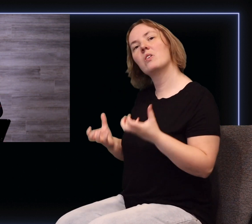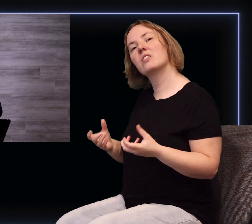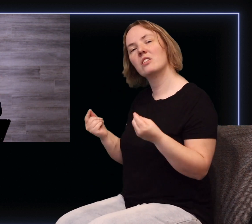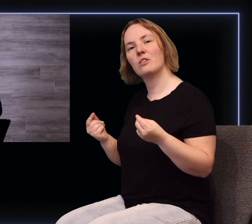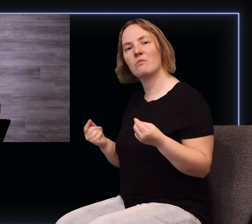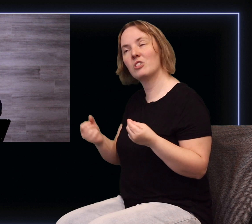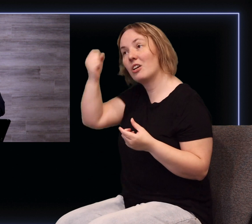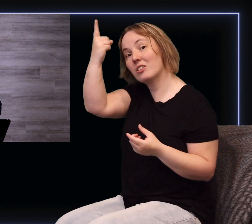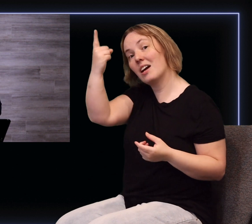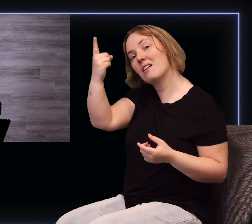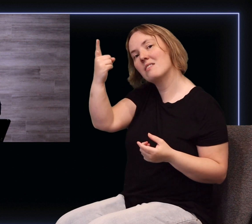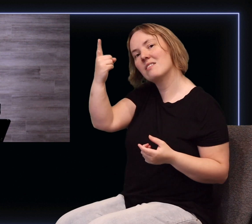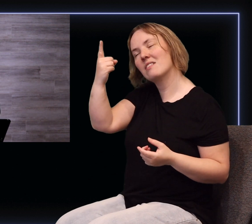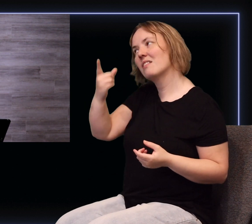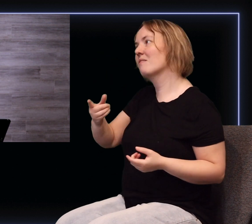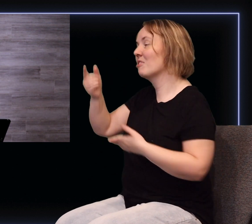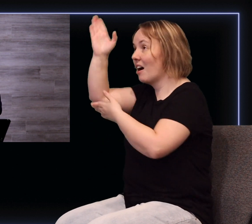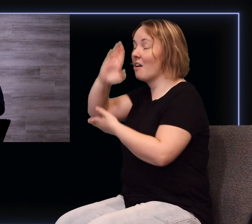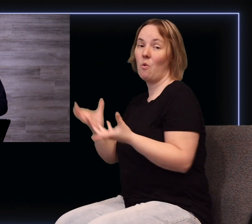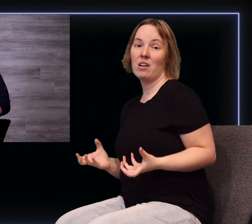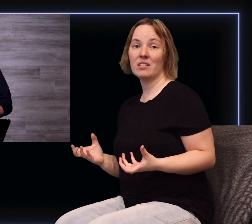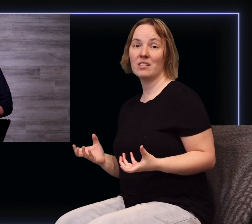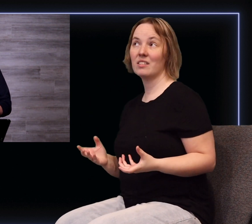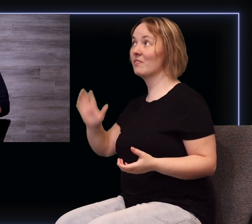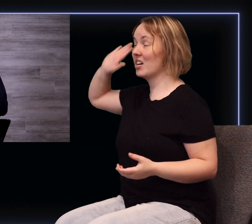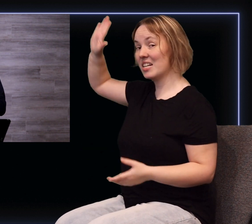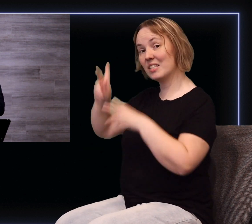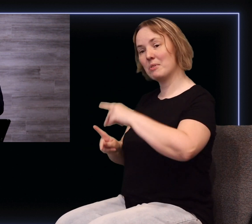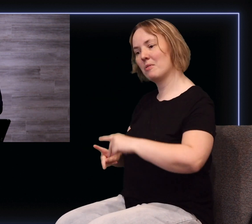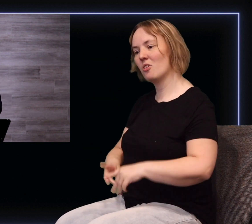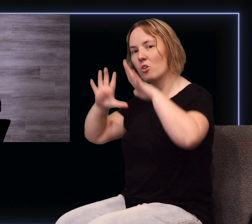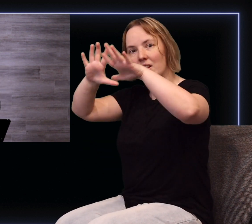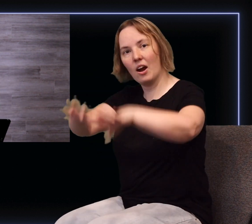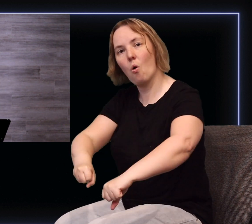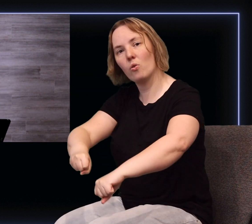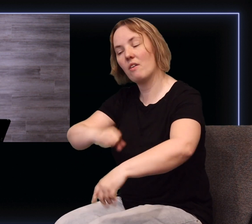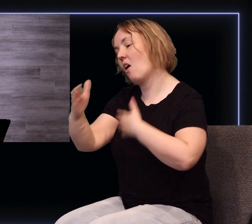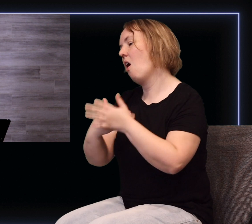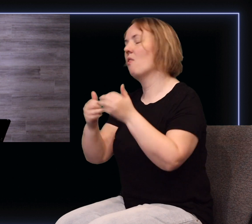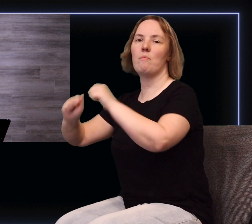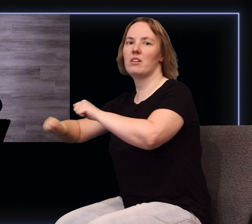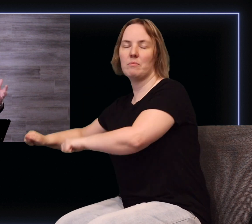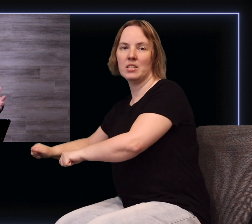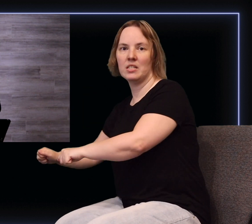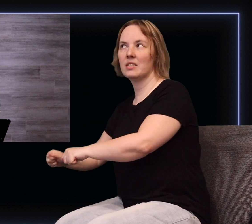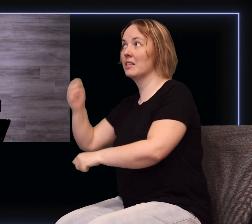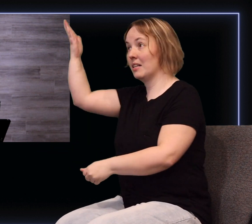but she understands that actually what He wants is for His people to lay hold of all the possibilities that He